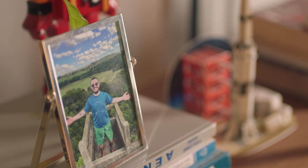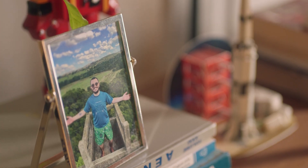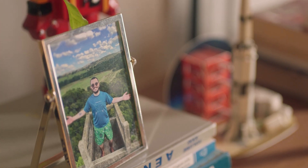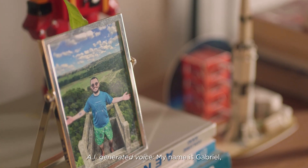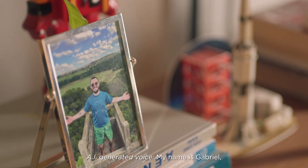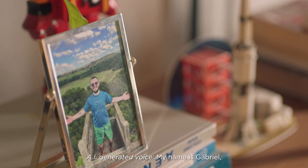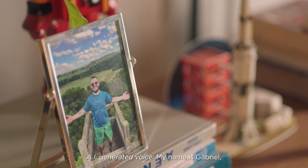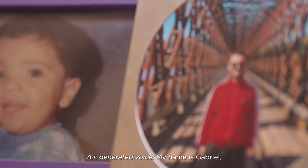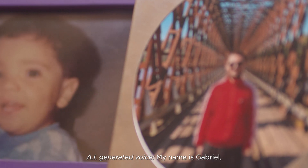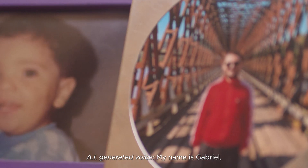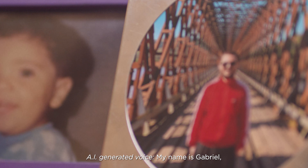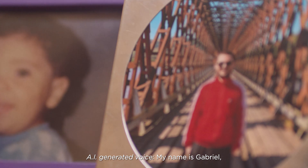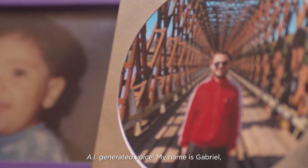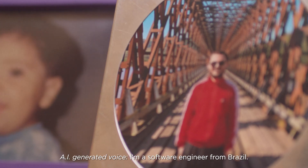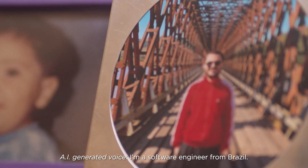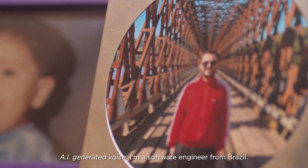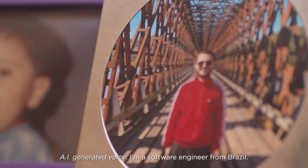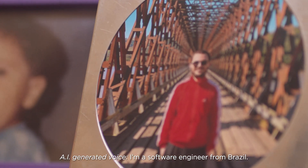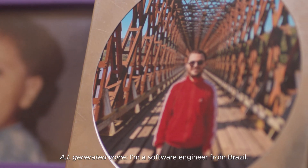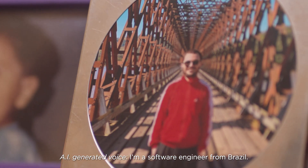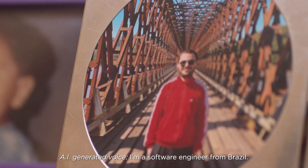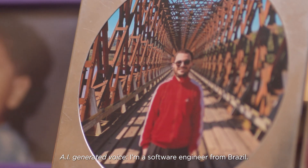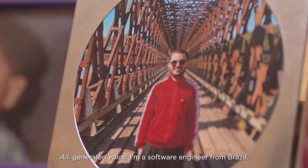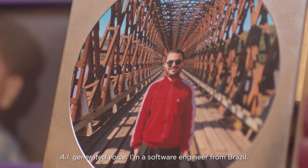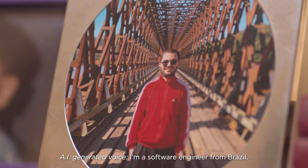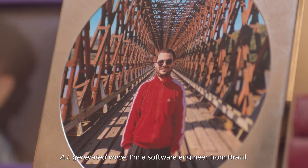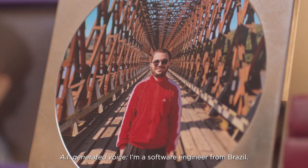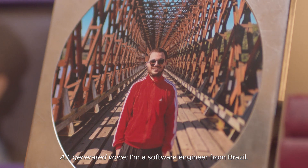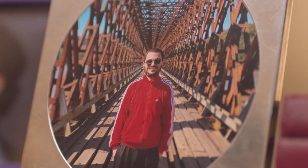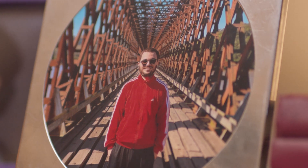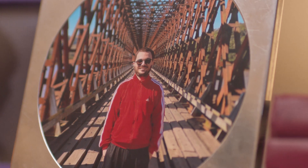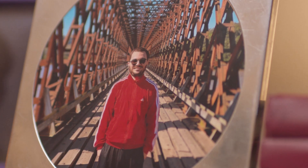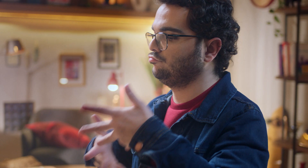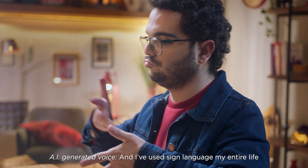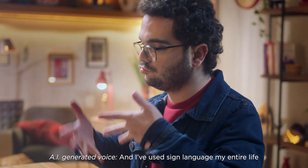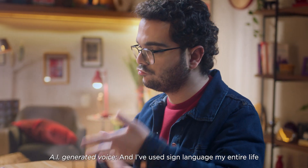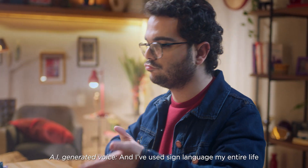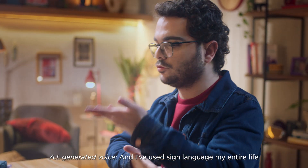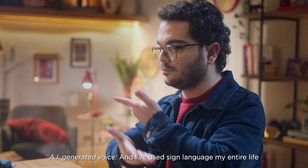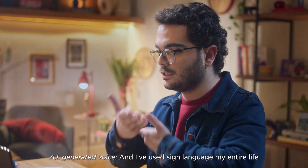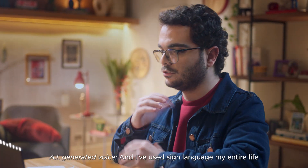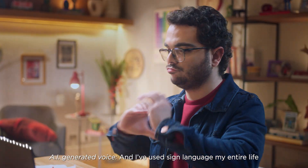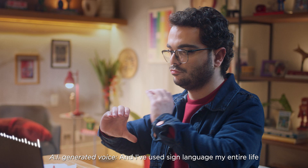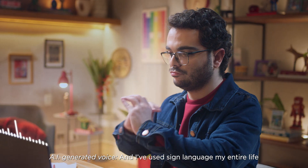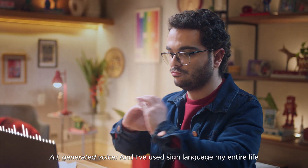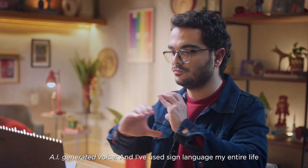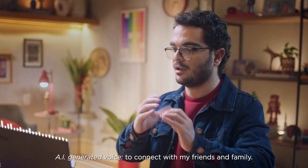my name is Gabriel I'm a software engineer from Brazil and I've used sign language my entire life to